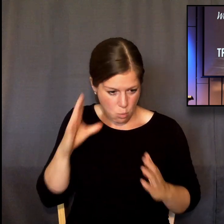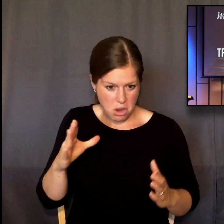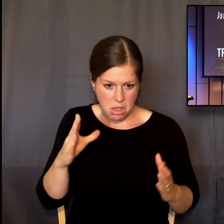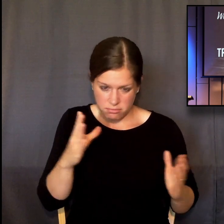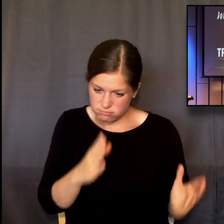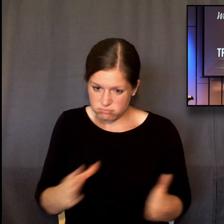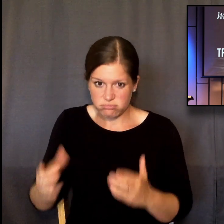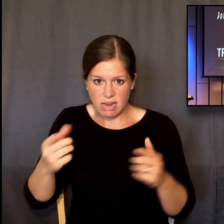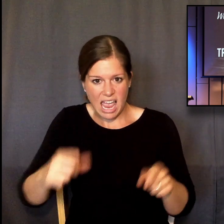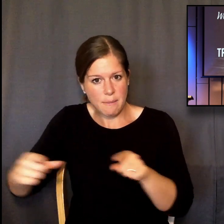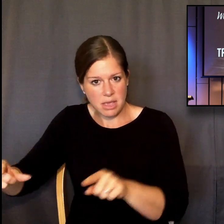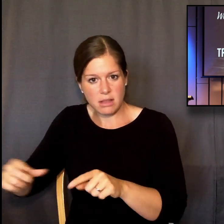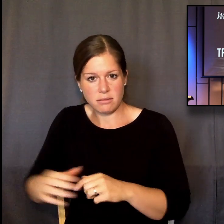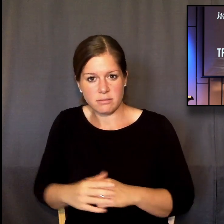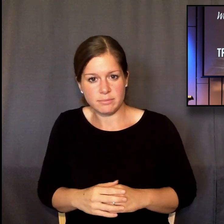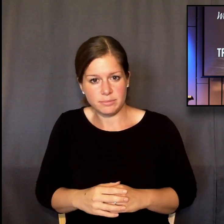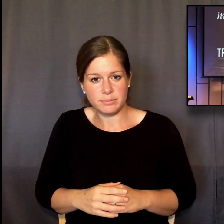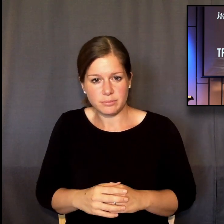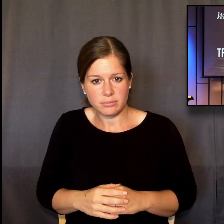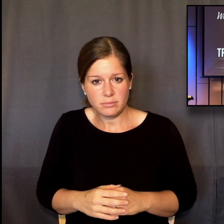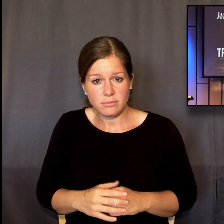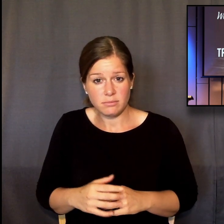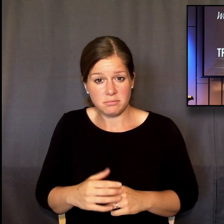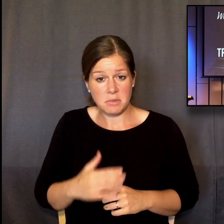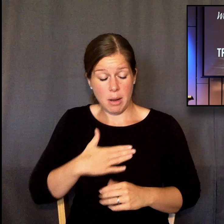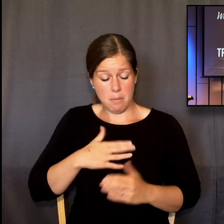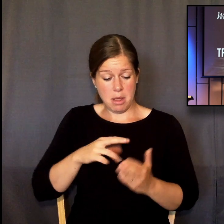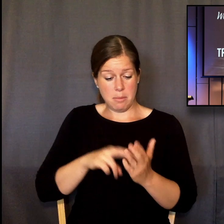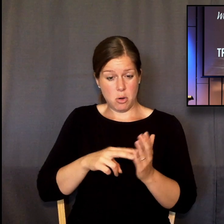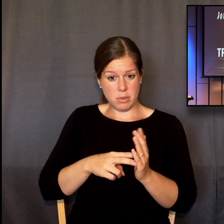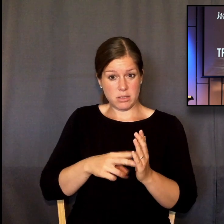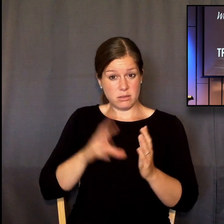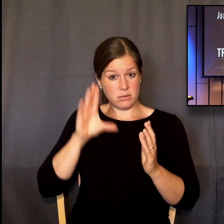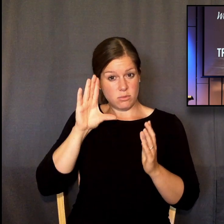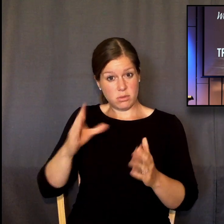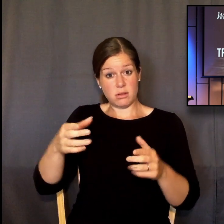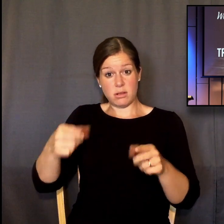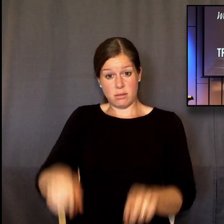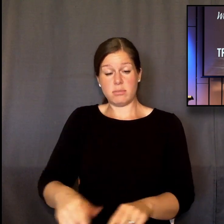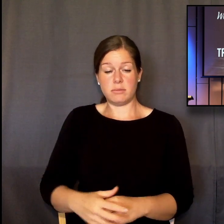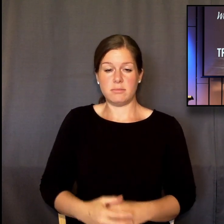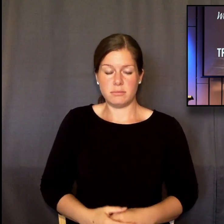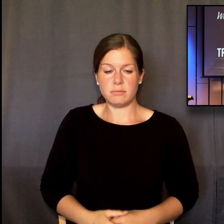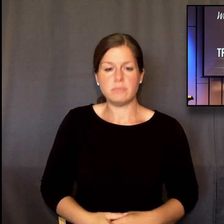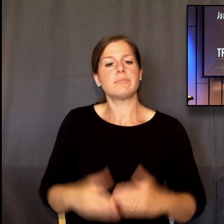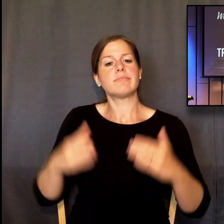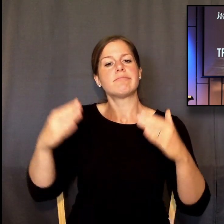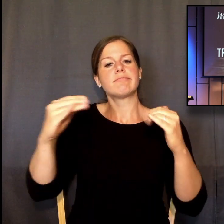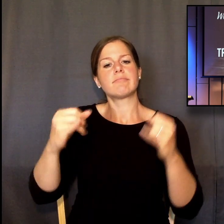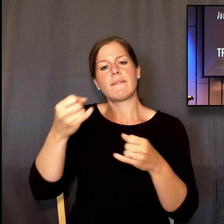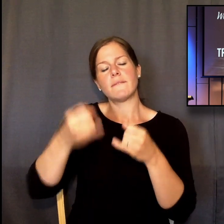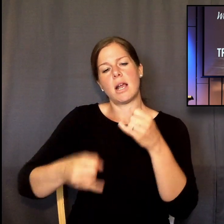bring it to pass. I have purposed, and I will do it. And then finally,